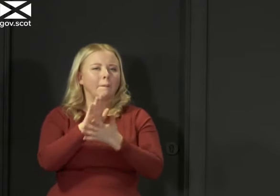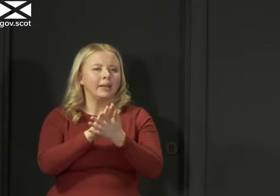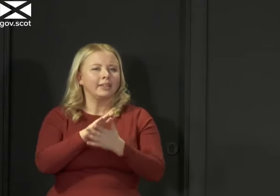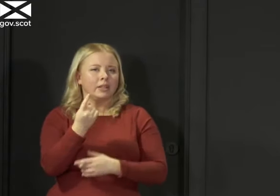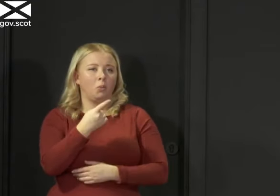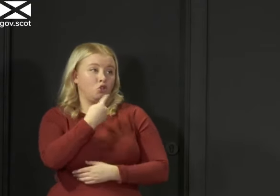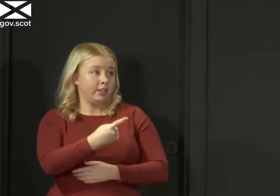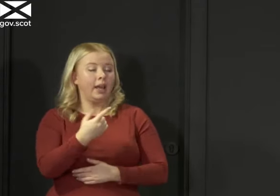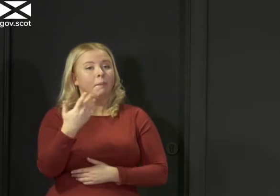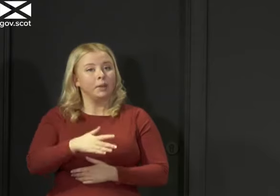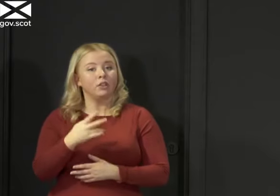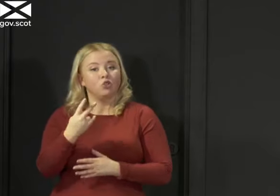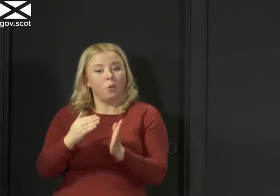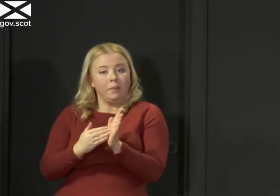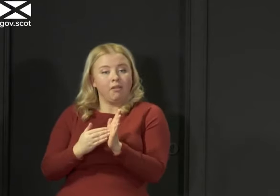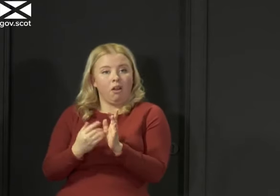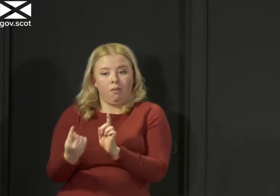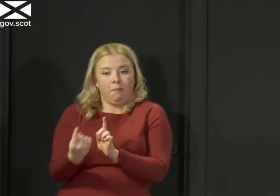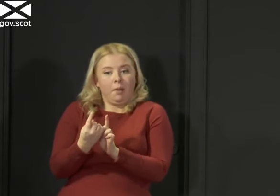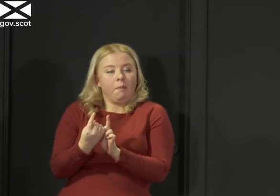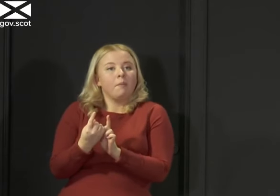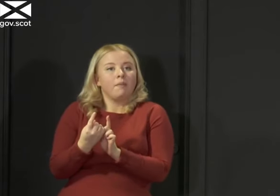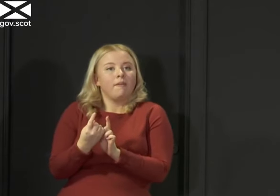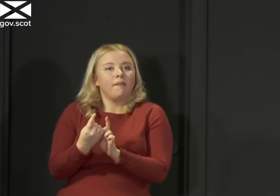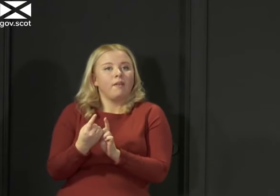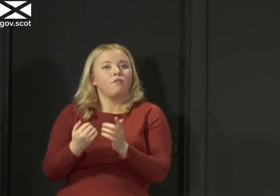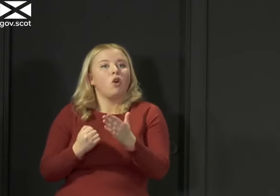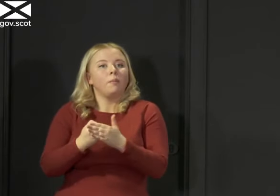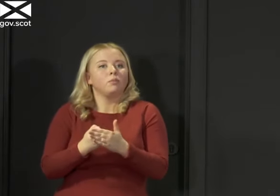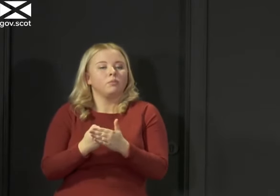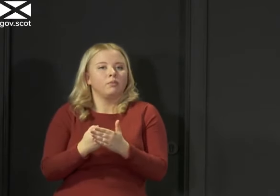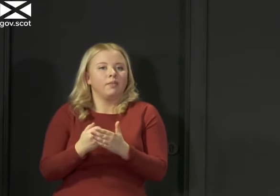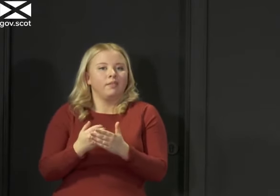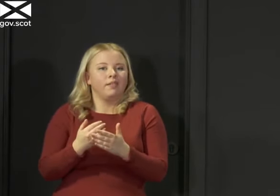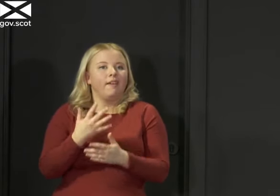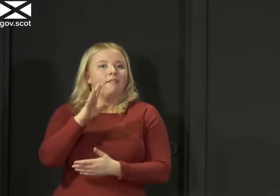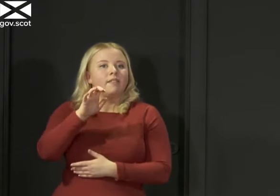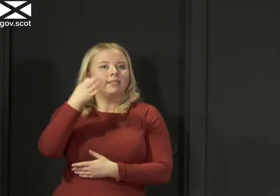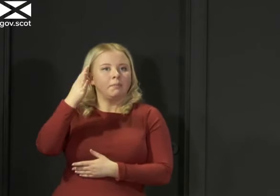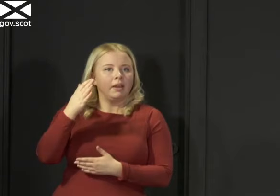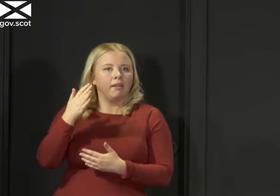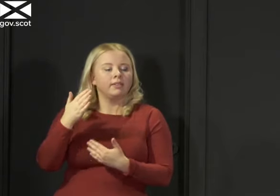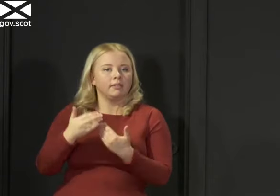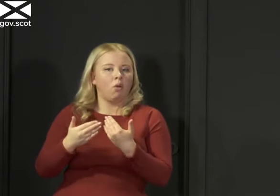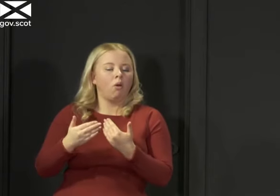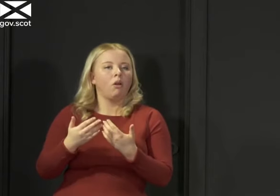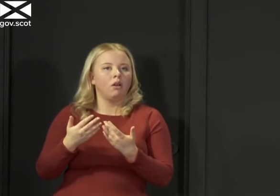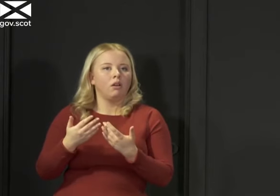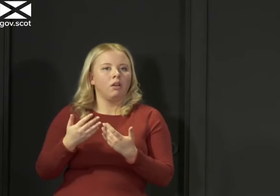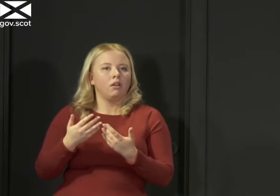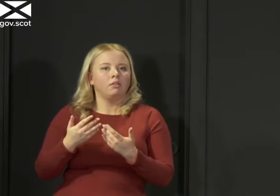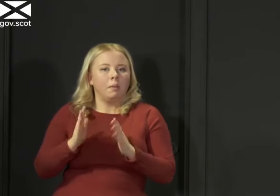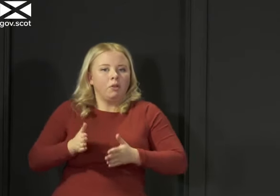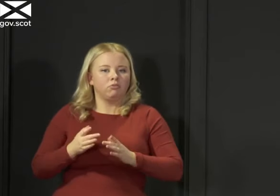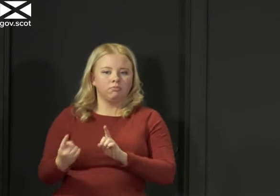been within two metres of somebody else for a period of 15 minutes now. That's the advice right now. But I would stress that